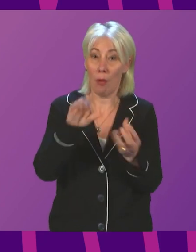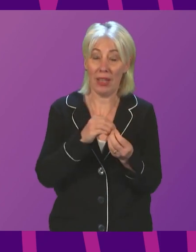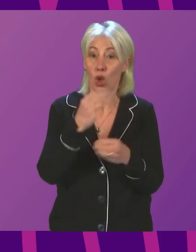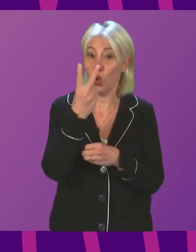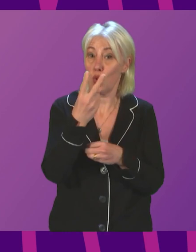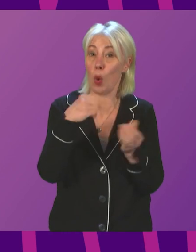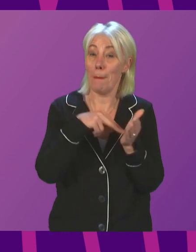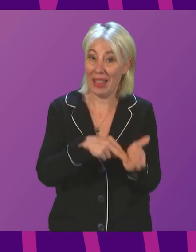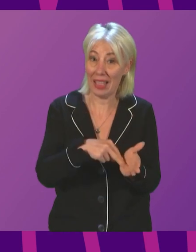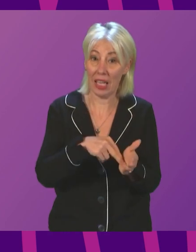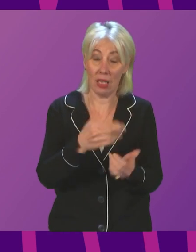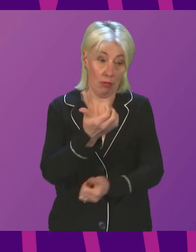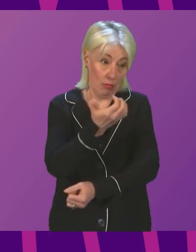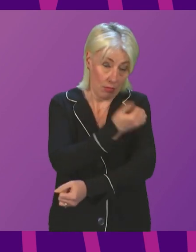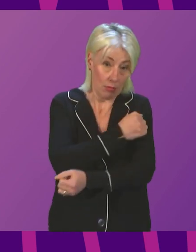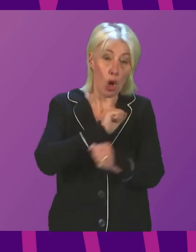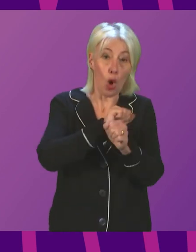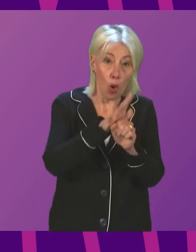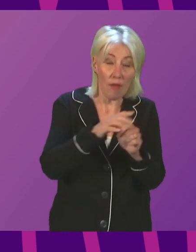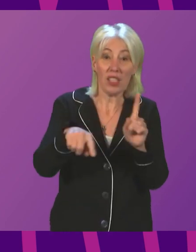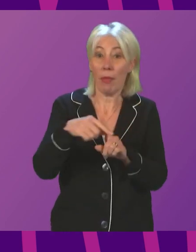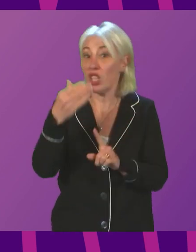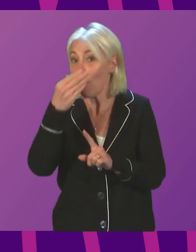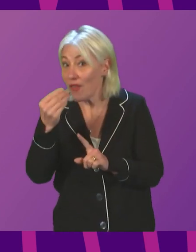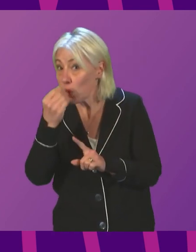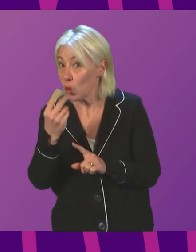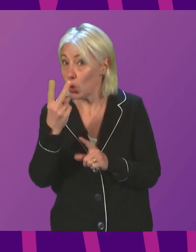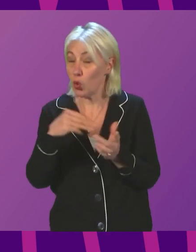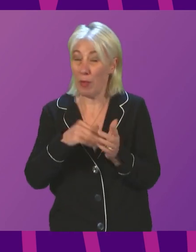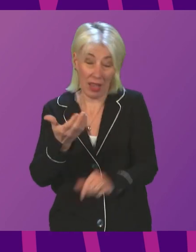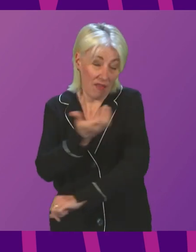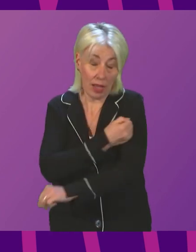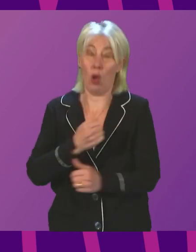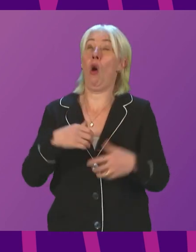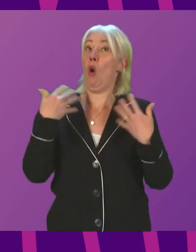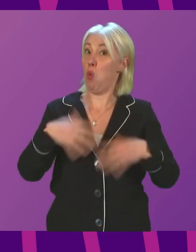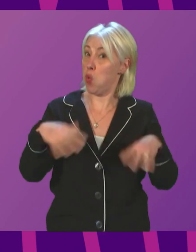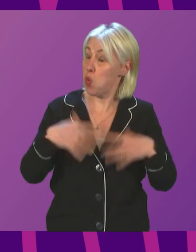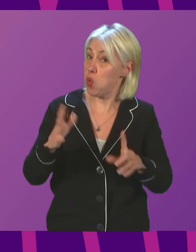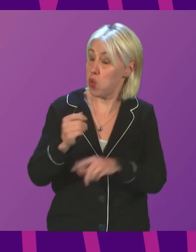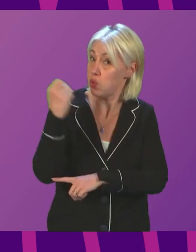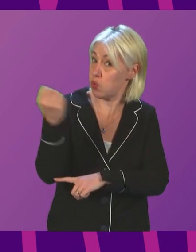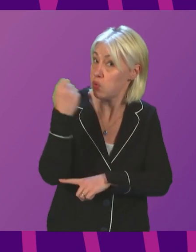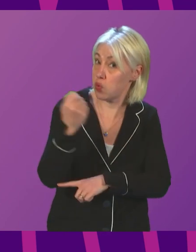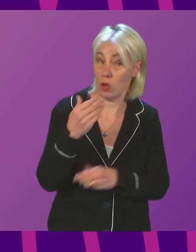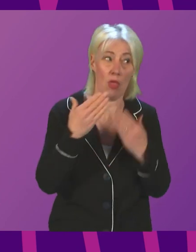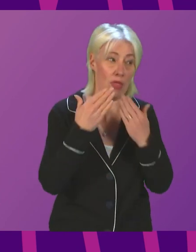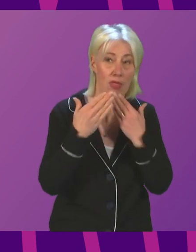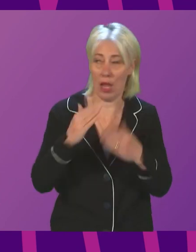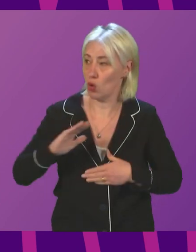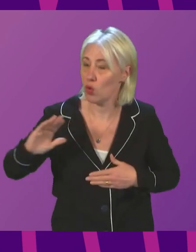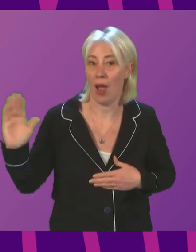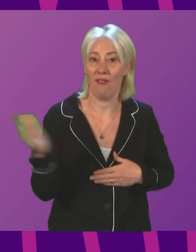doses of both COVID and flu vaccines. This is an amazing achievement and I want to thank everyone involved for their